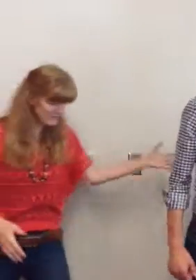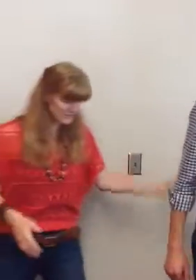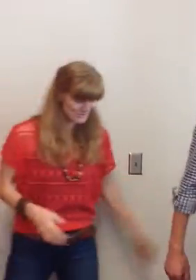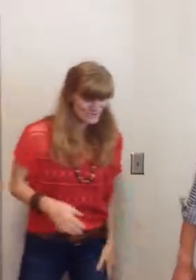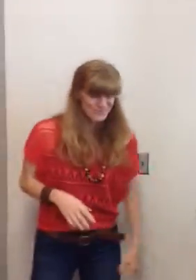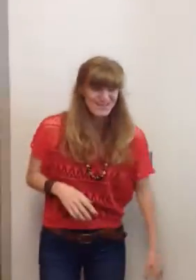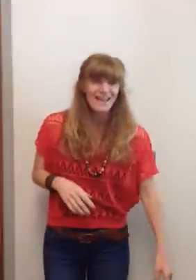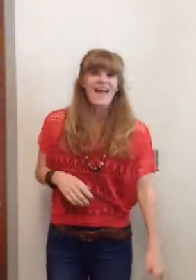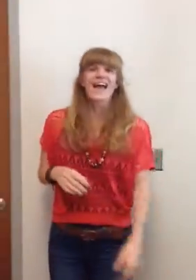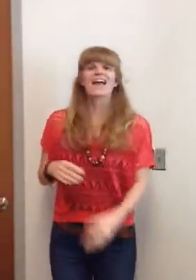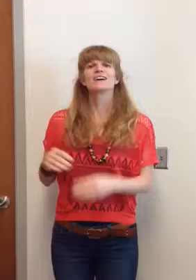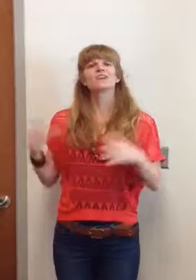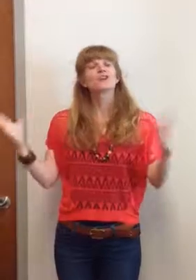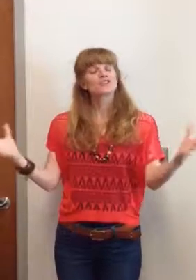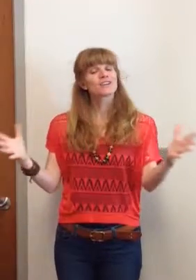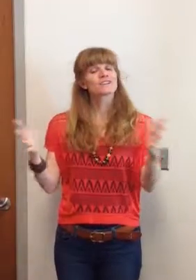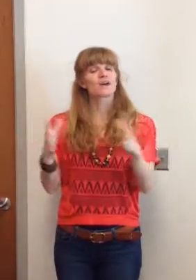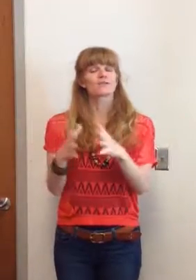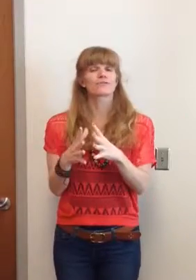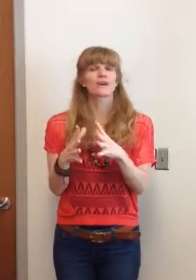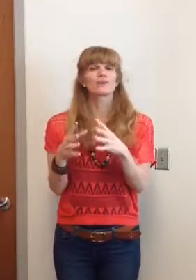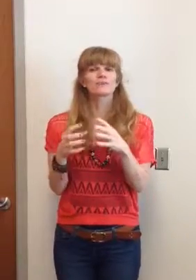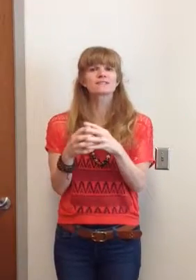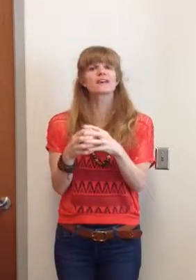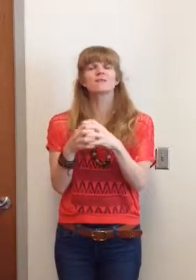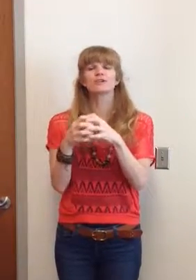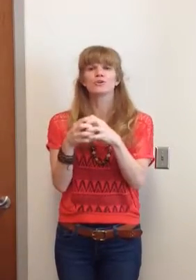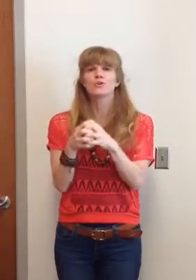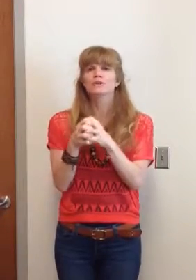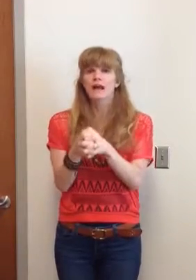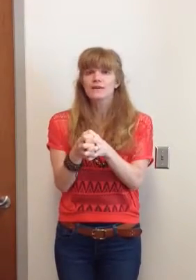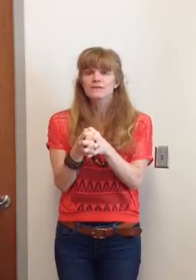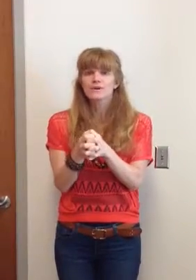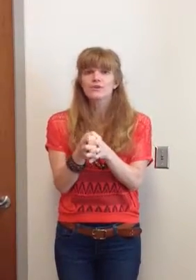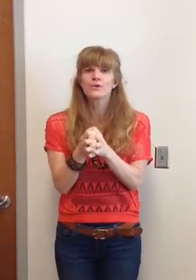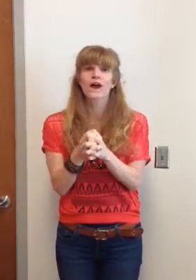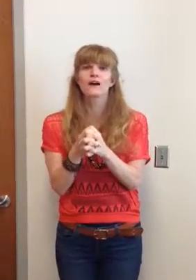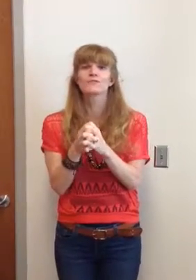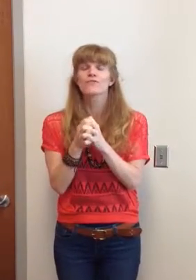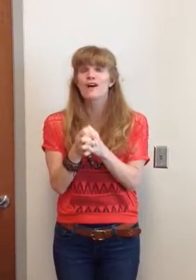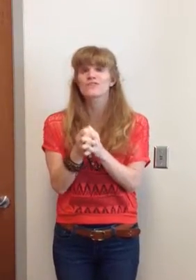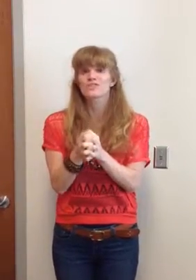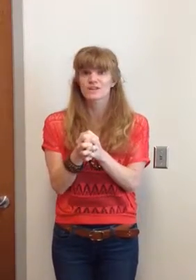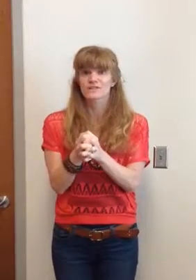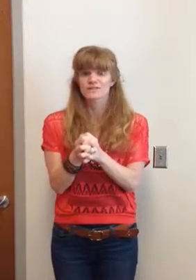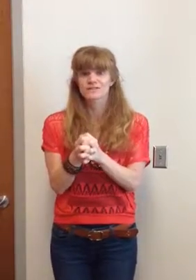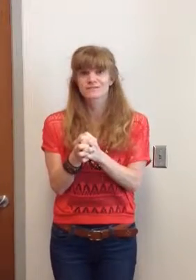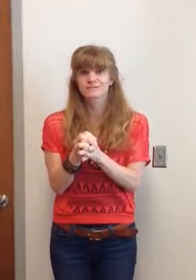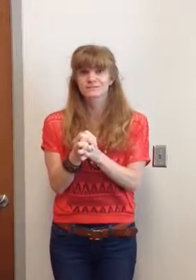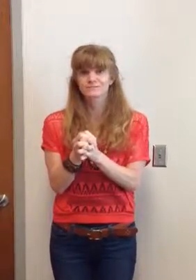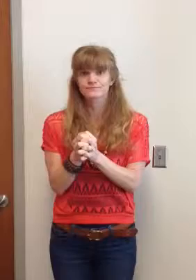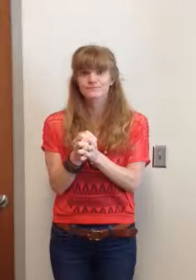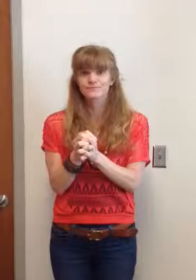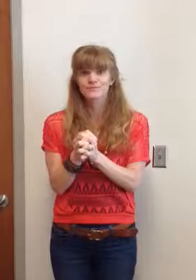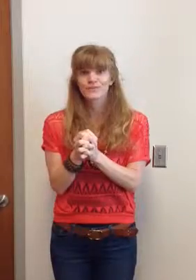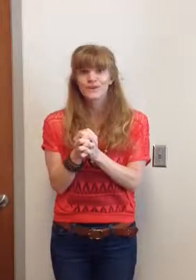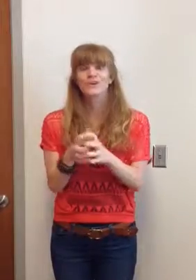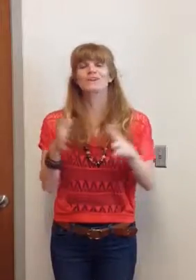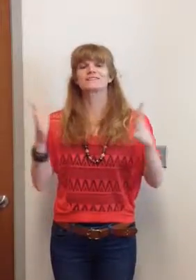Thank you so much. And put it on top of the brand. What is the time in your life when you have cross-rejusted? Great.